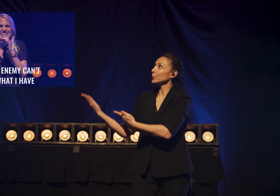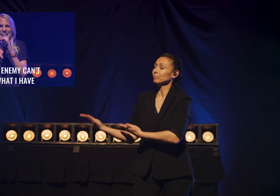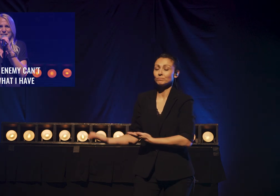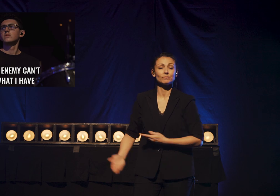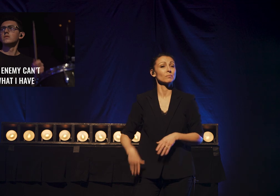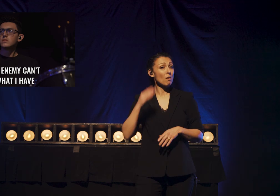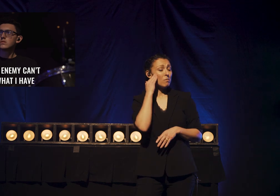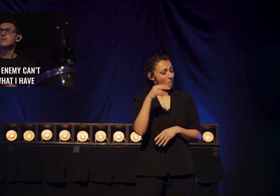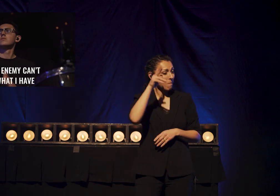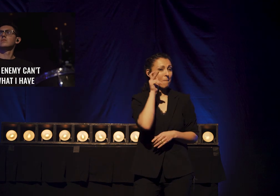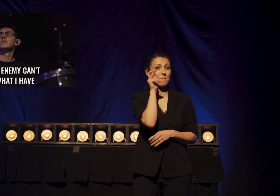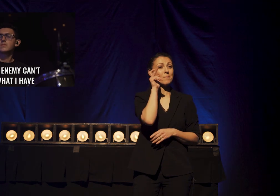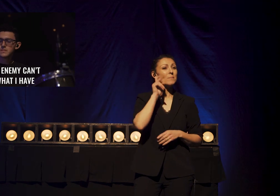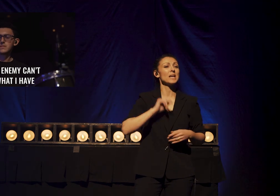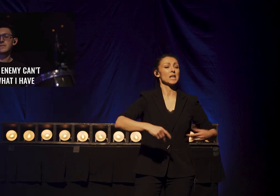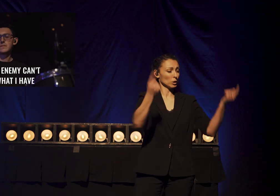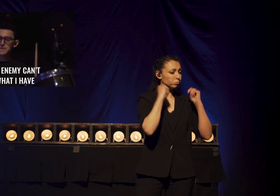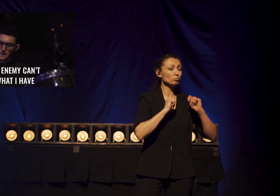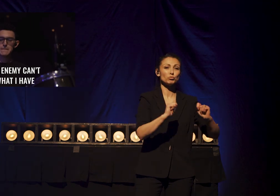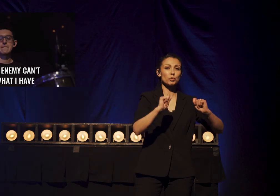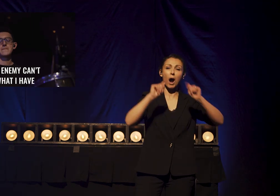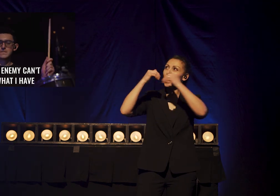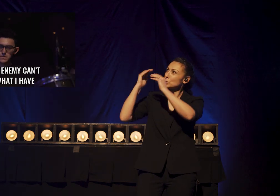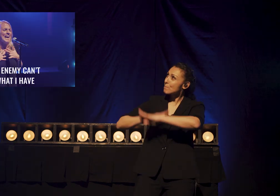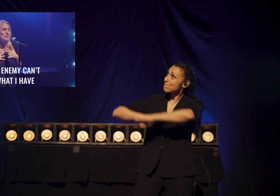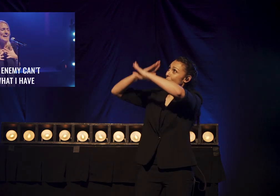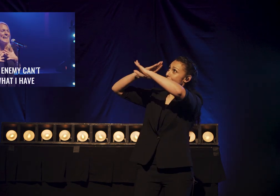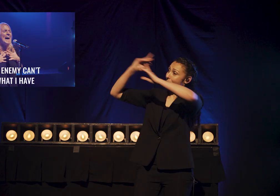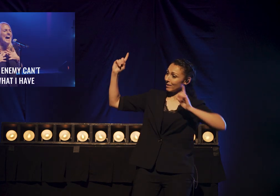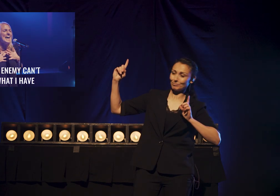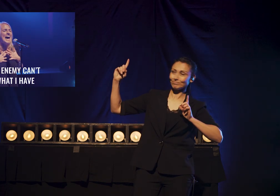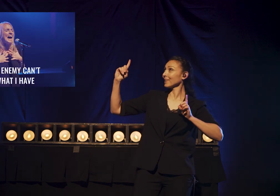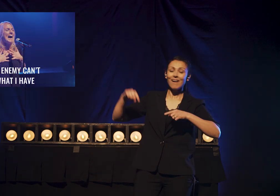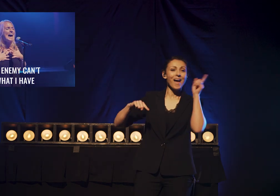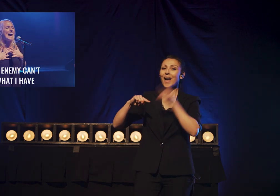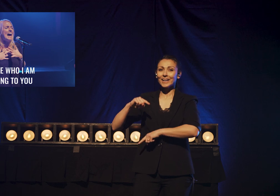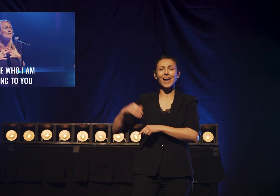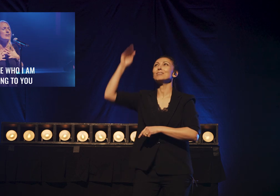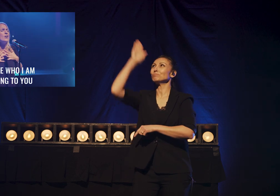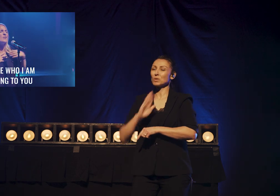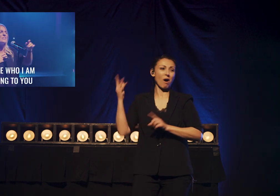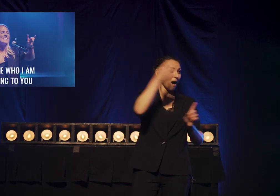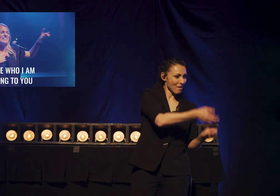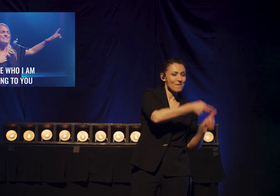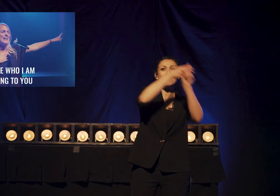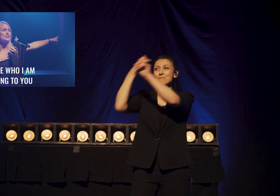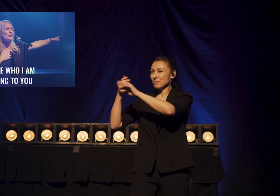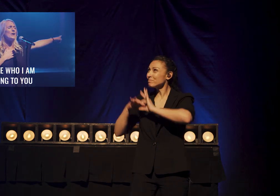the enemy can take what I have Change who